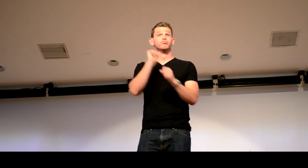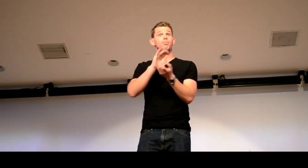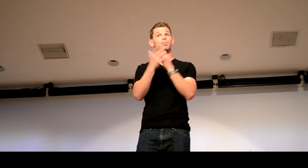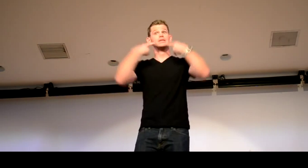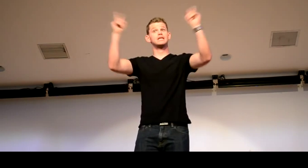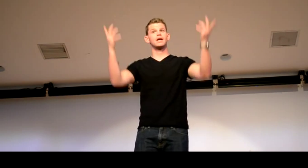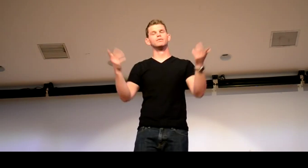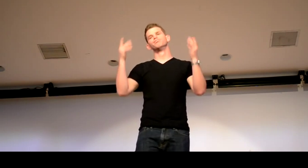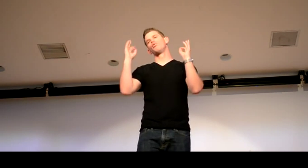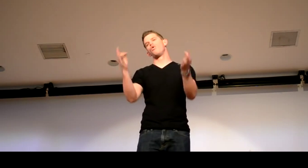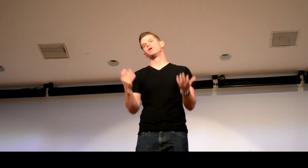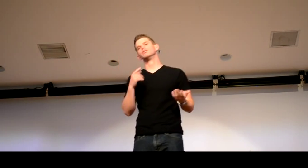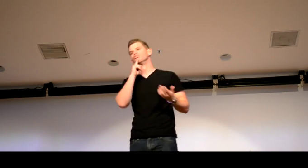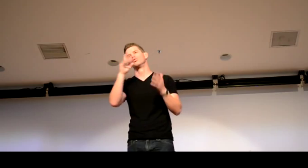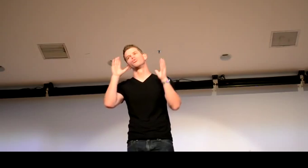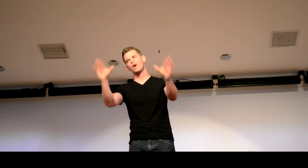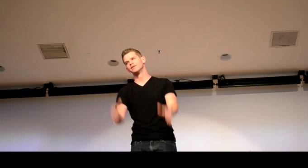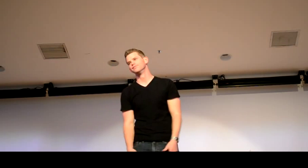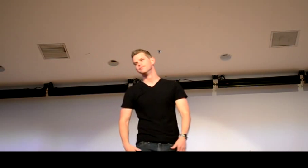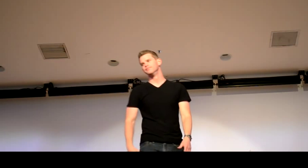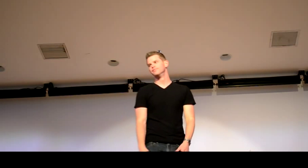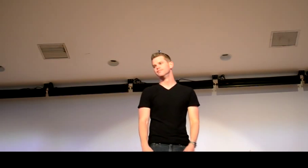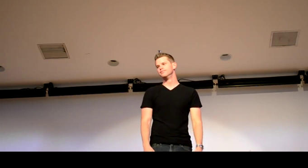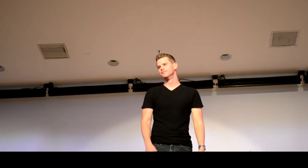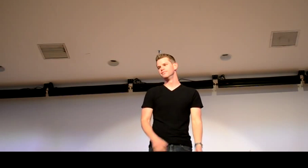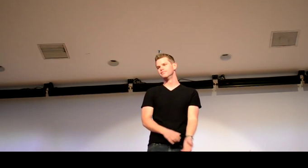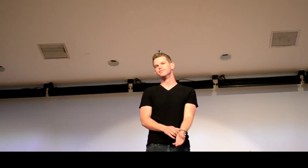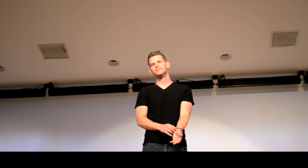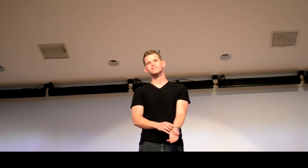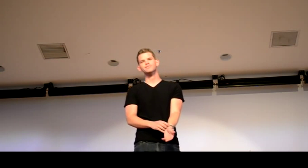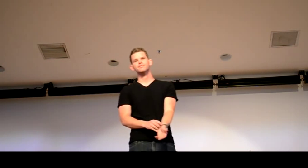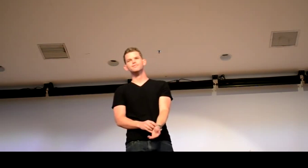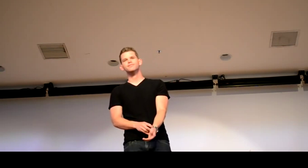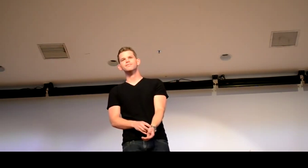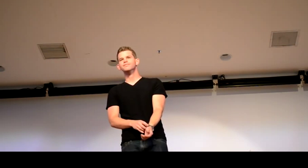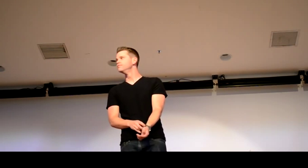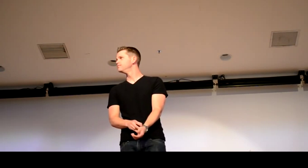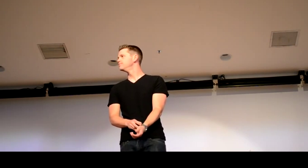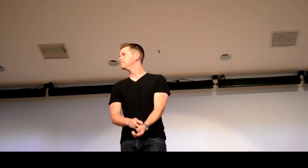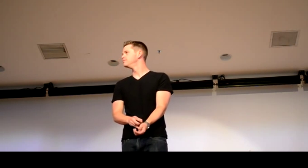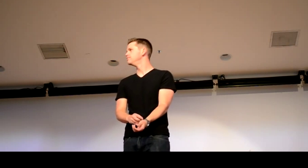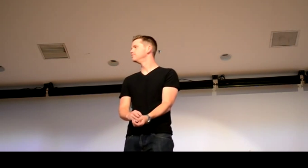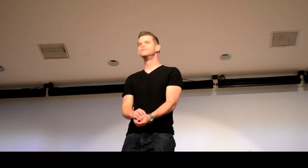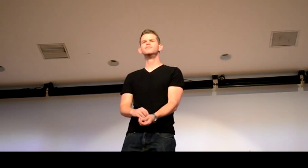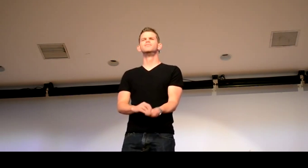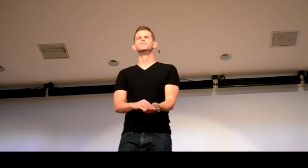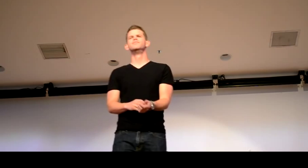that, hopefully it's better for everyone. And I think that'd be great if it could happen. Okay, back in the back.